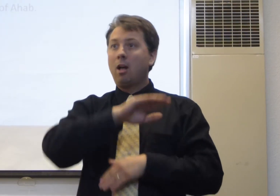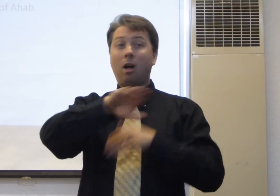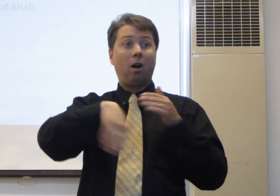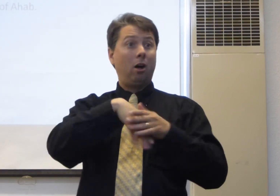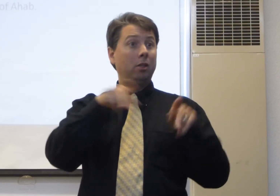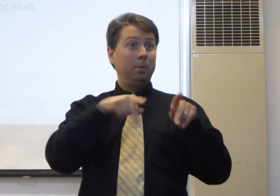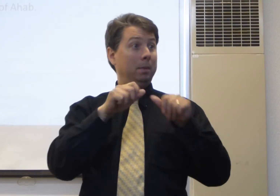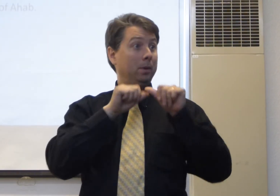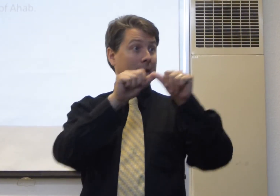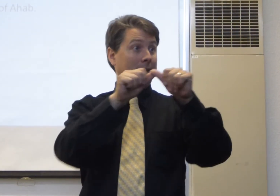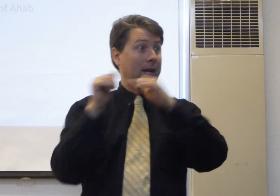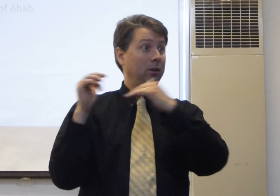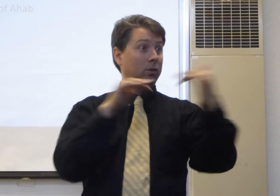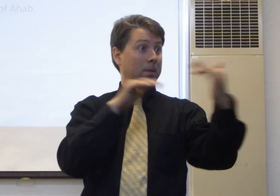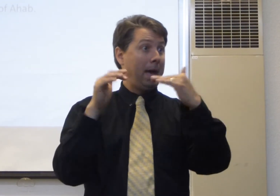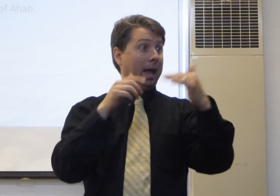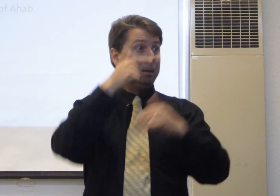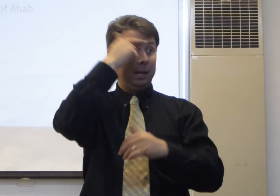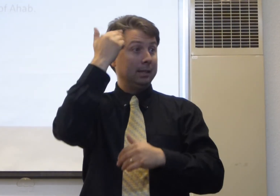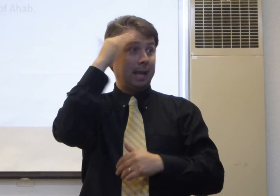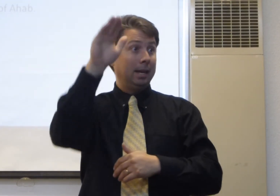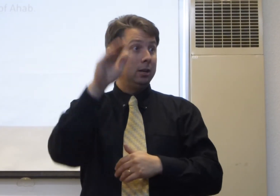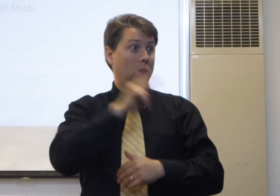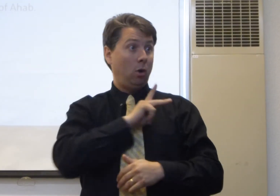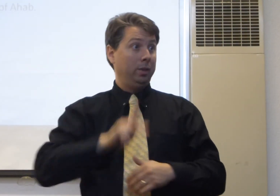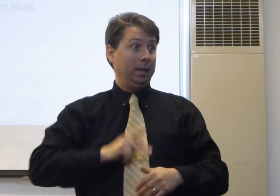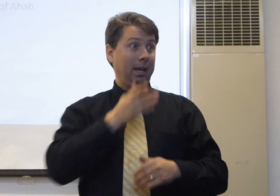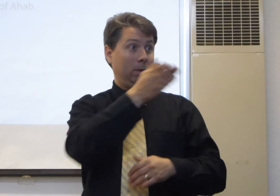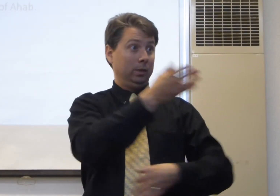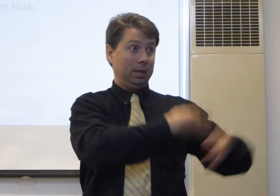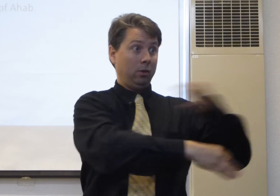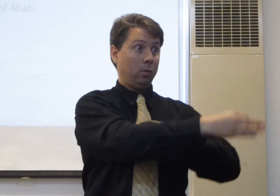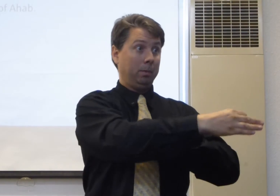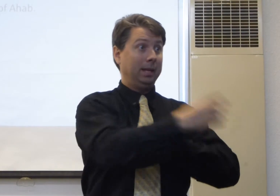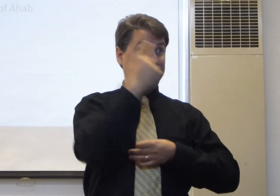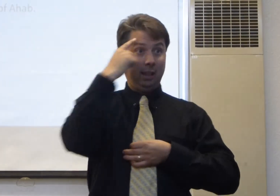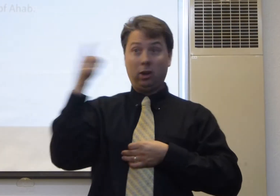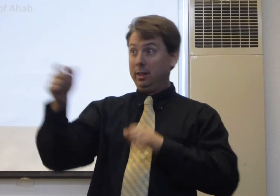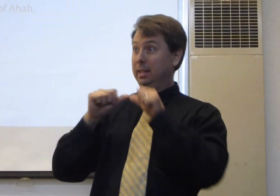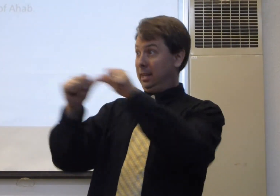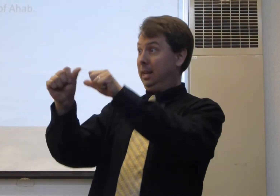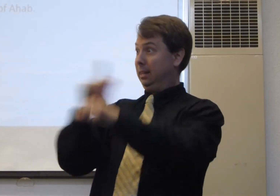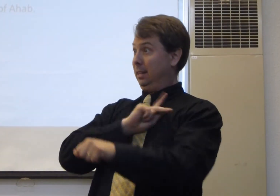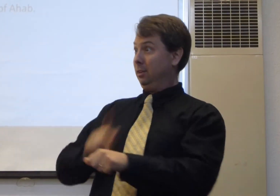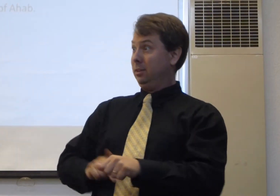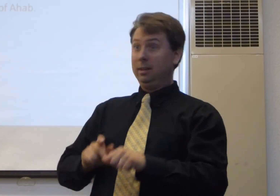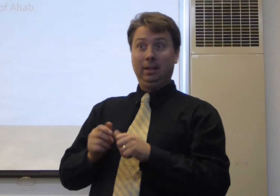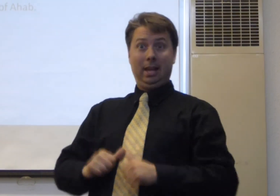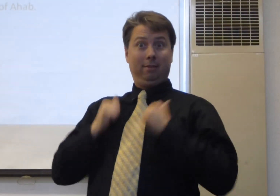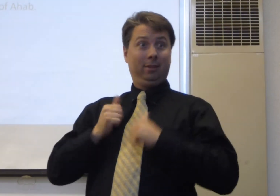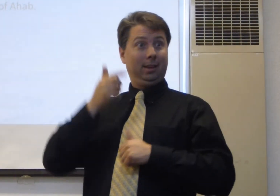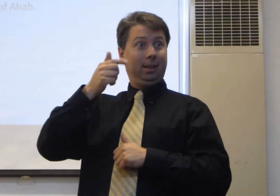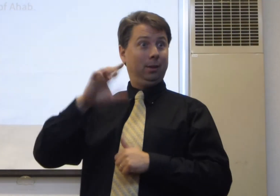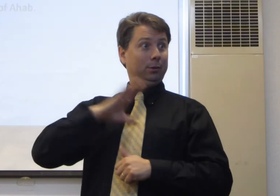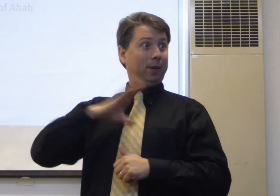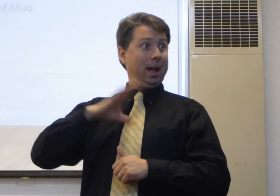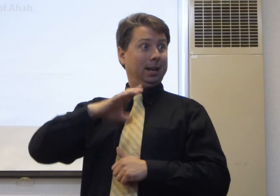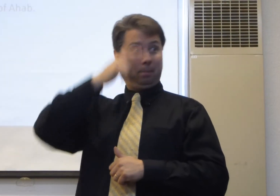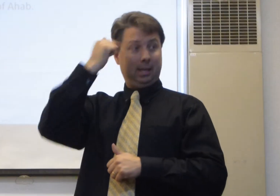All the people continued the battle because they didn't know the king was there to replace. They thought he continued to live. He was fine because